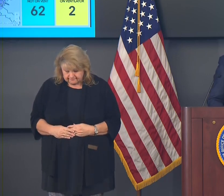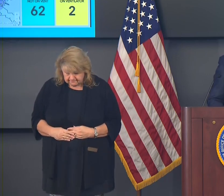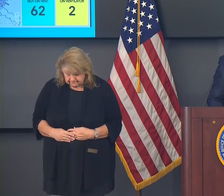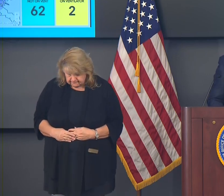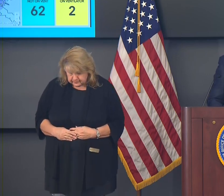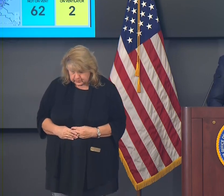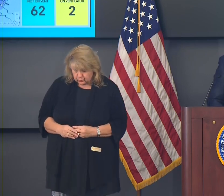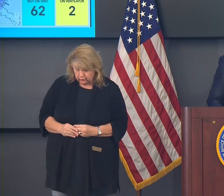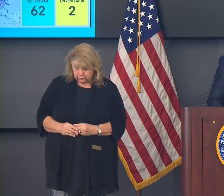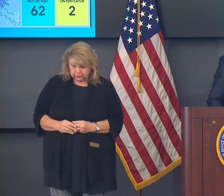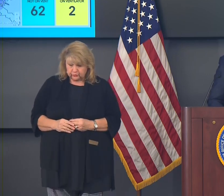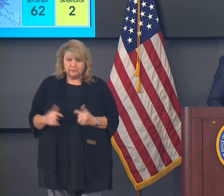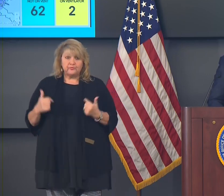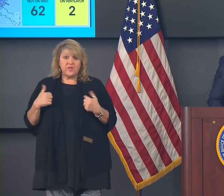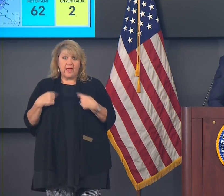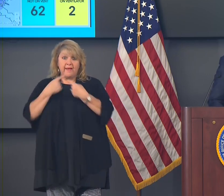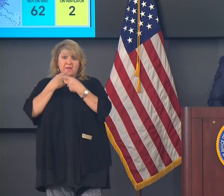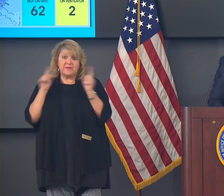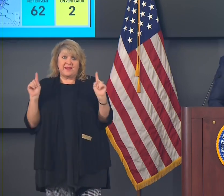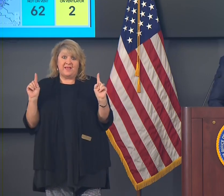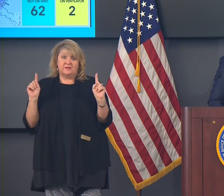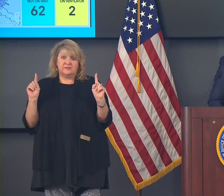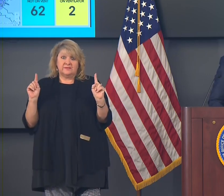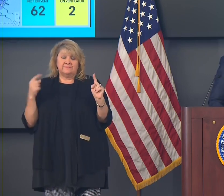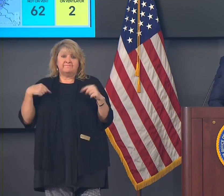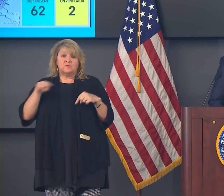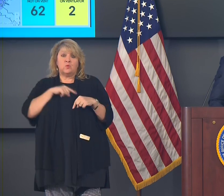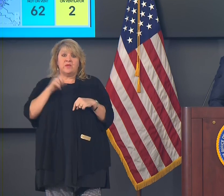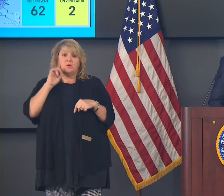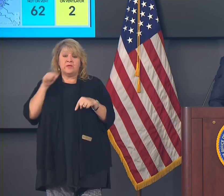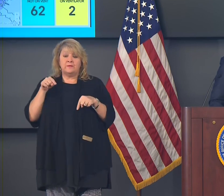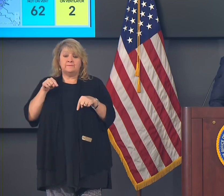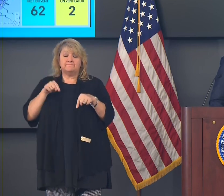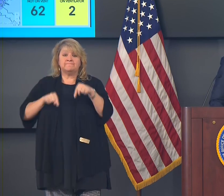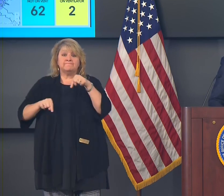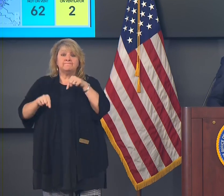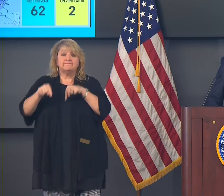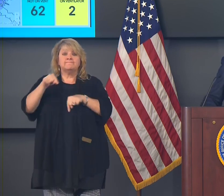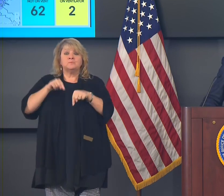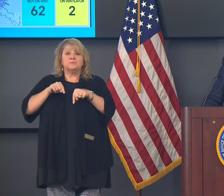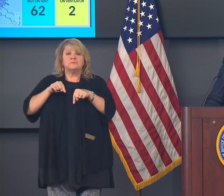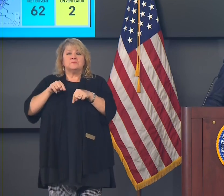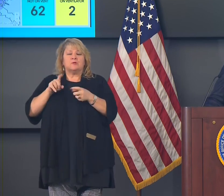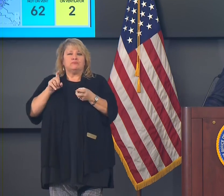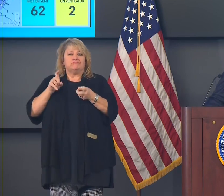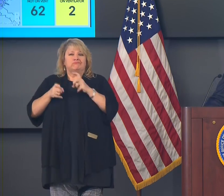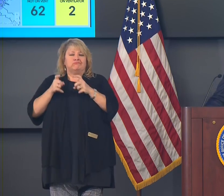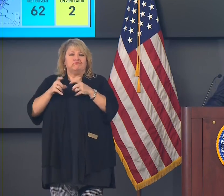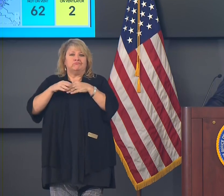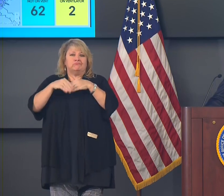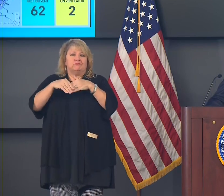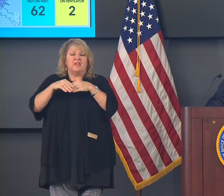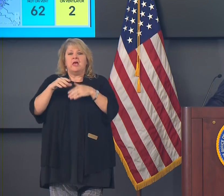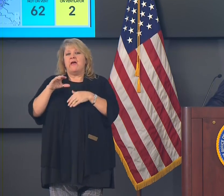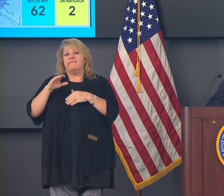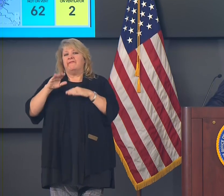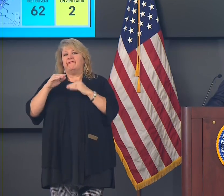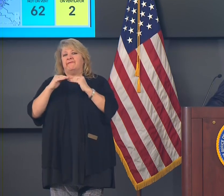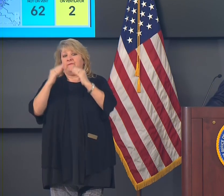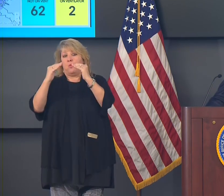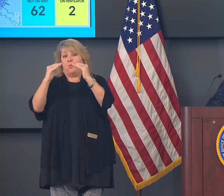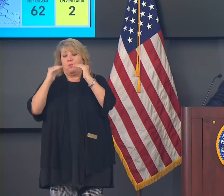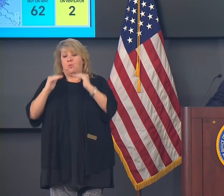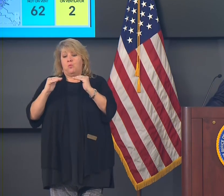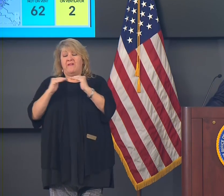So I'm announcing that we're going to take a step back to a revised Phase 2, meaning that there